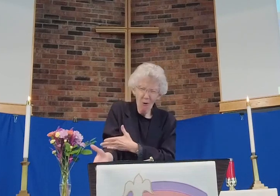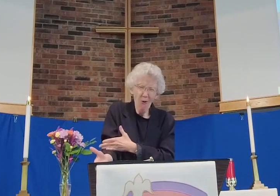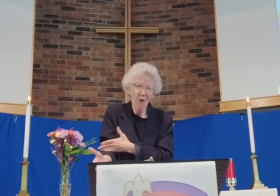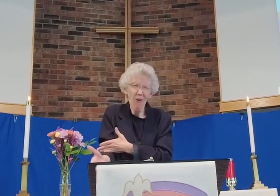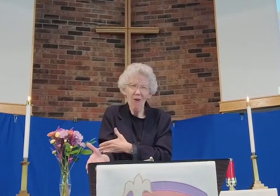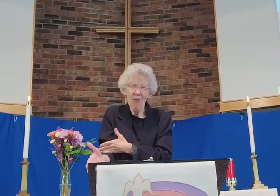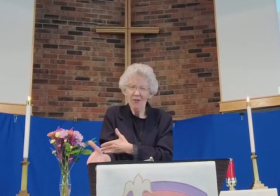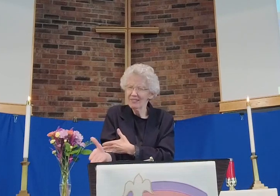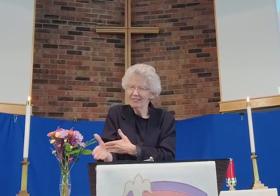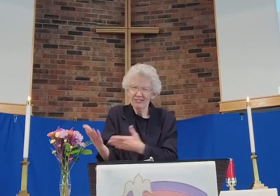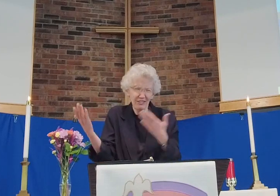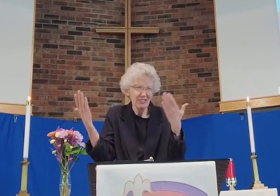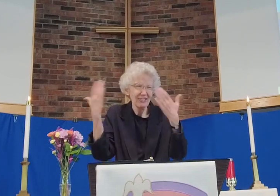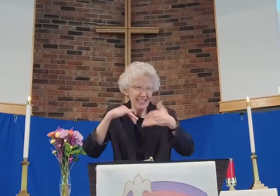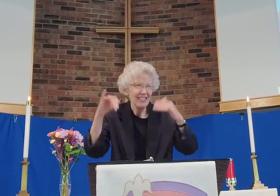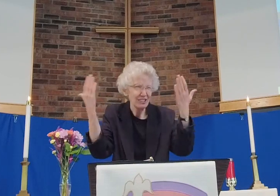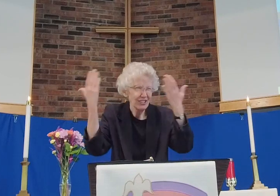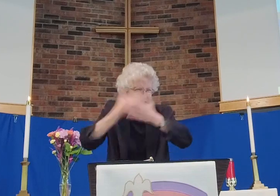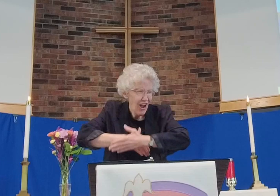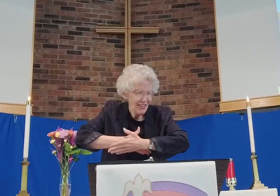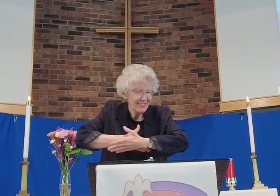On Sunday morning, while it was still dark,